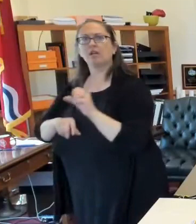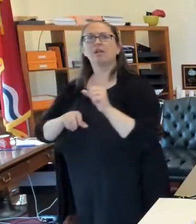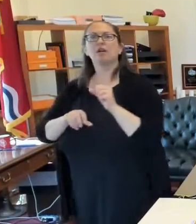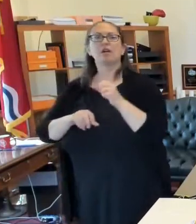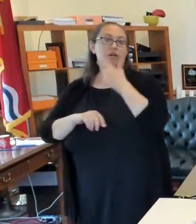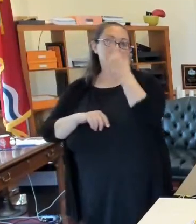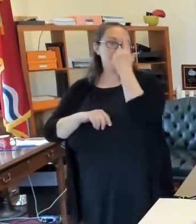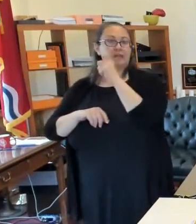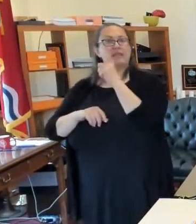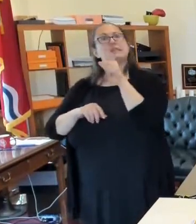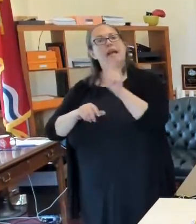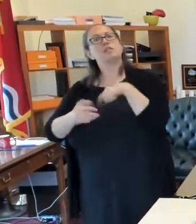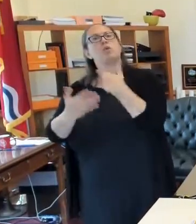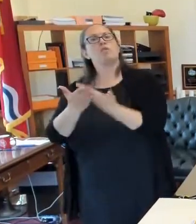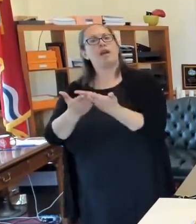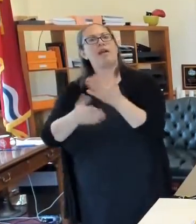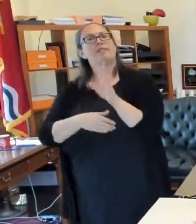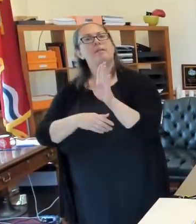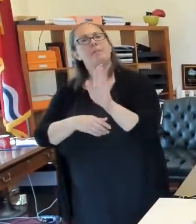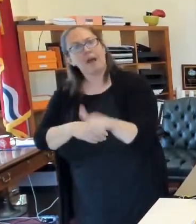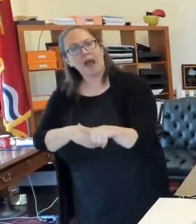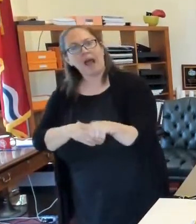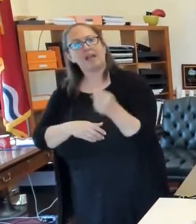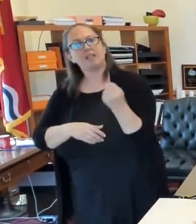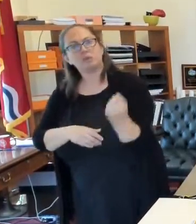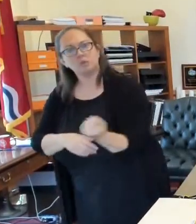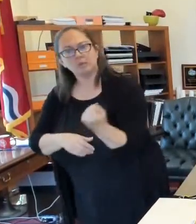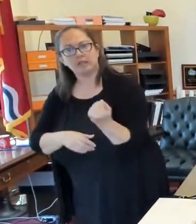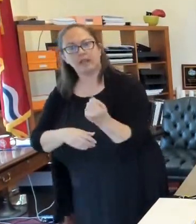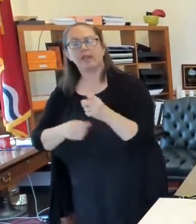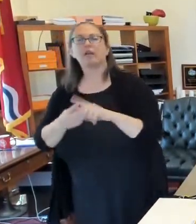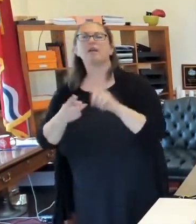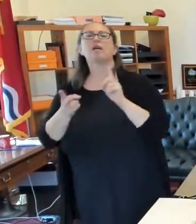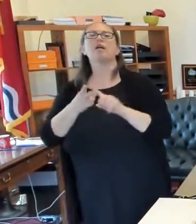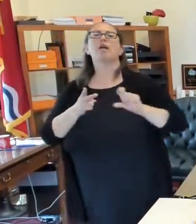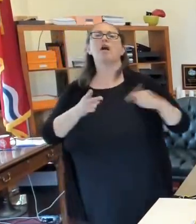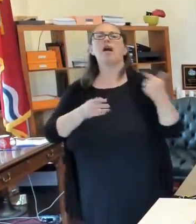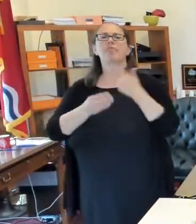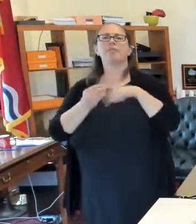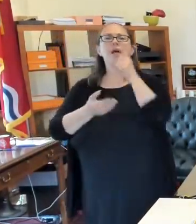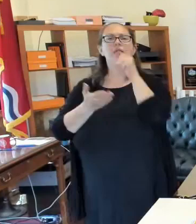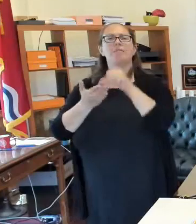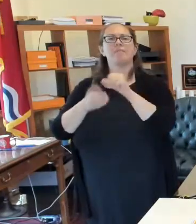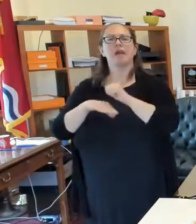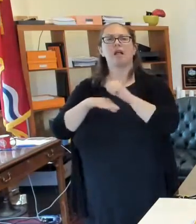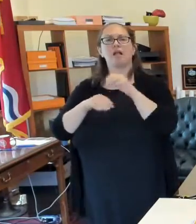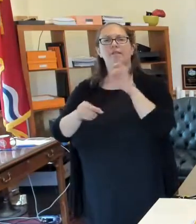be later than Tuesday. The other thing about mail-in ballot, where is that information, Jacob?